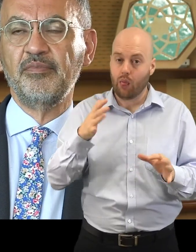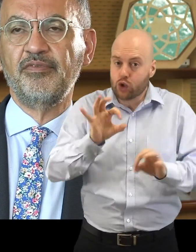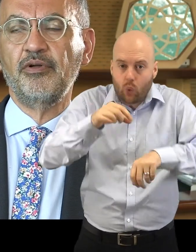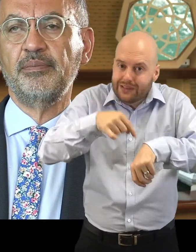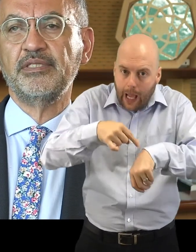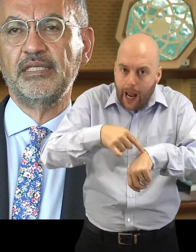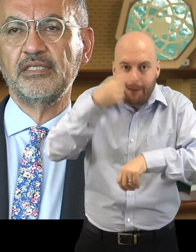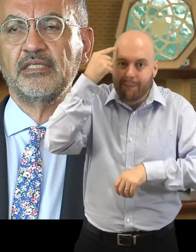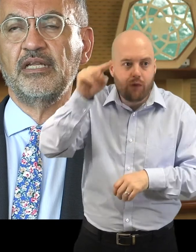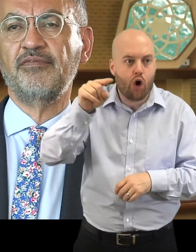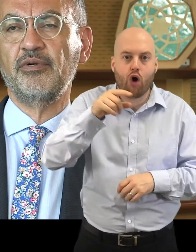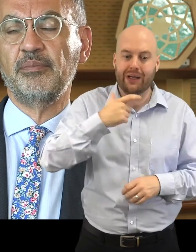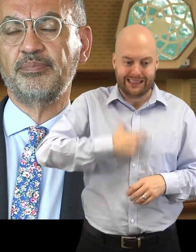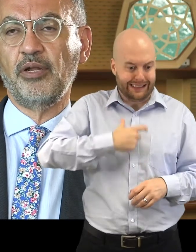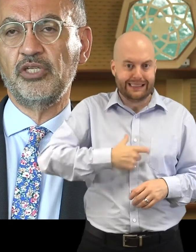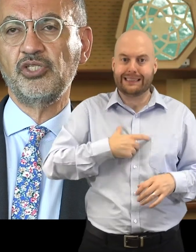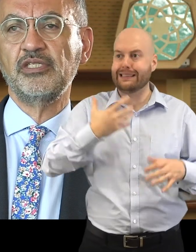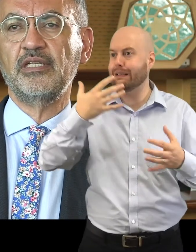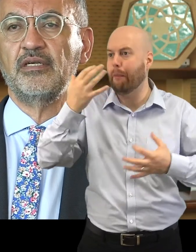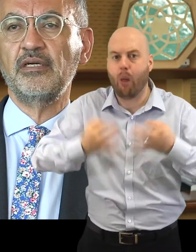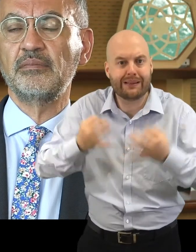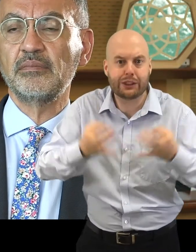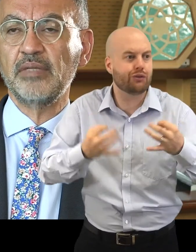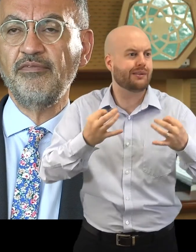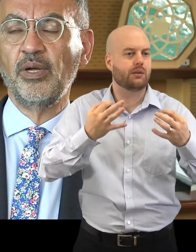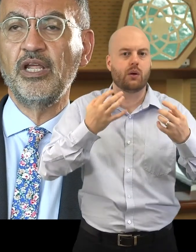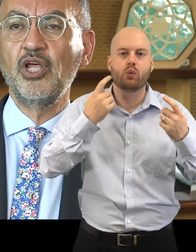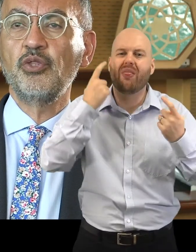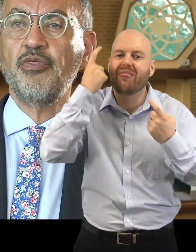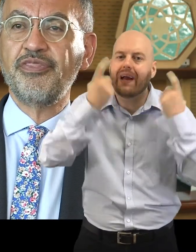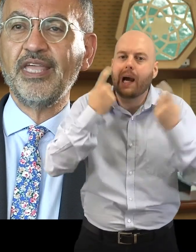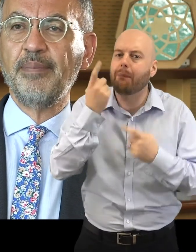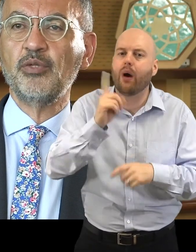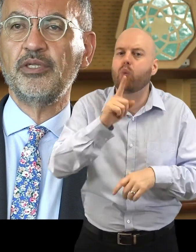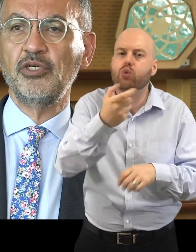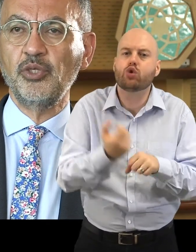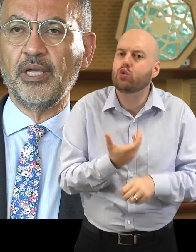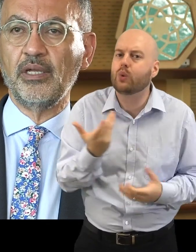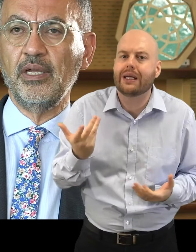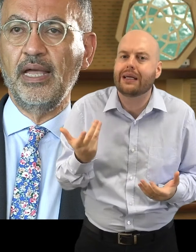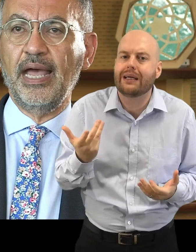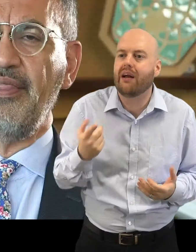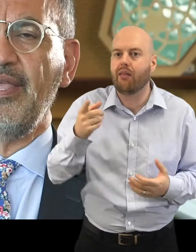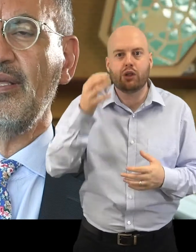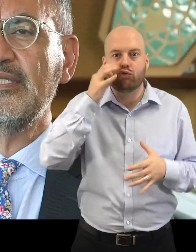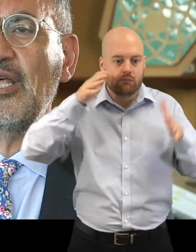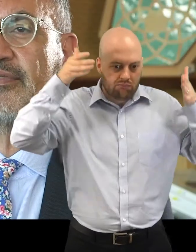for the citizens and for the politicians and everyone to think about what they're doing. I think instead of